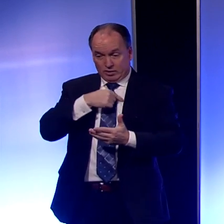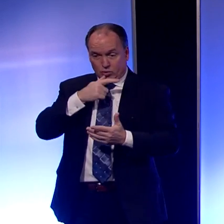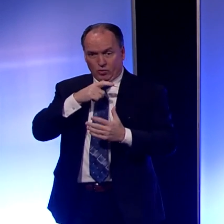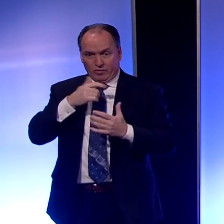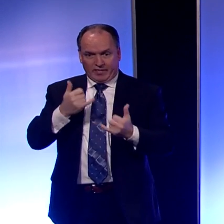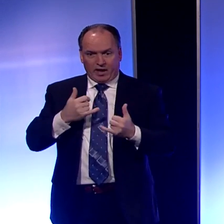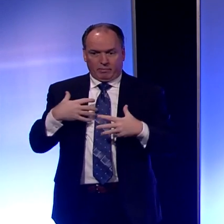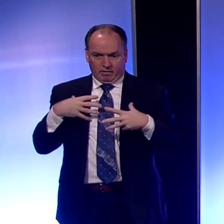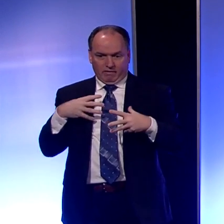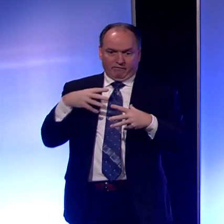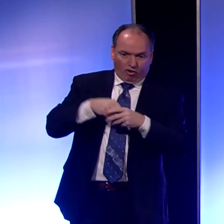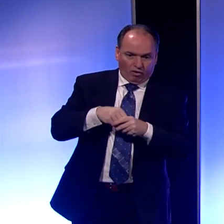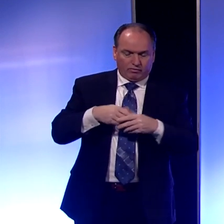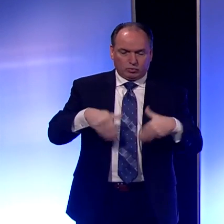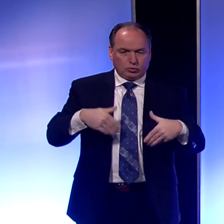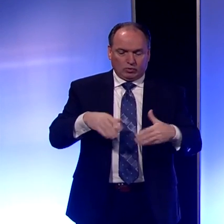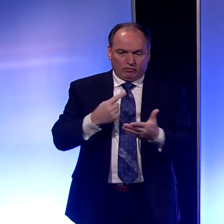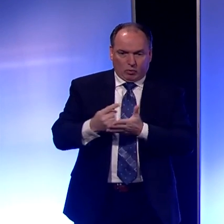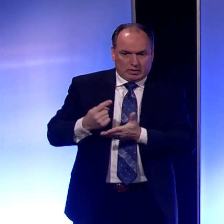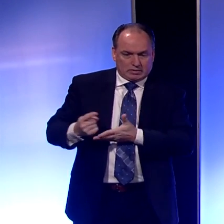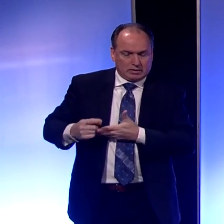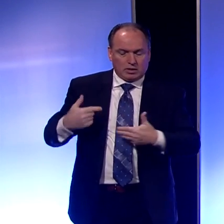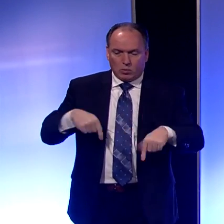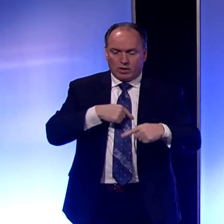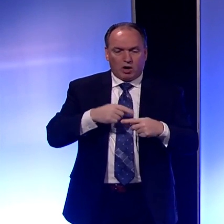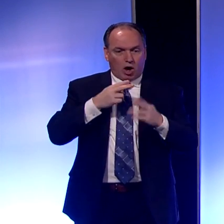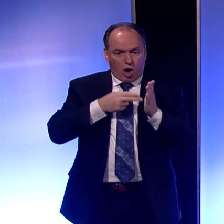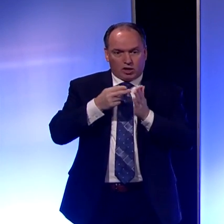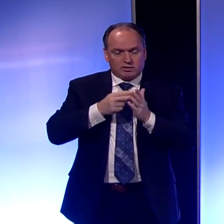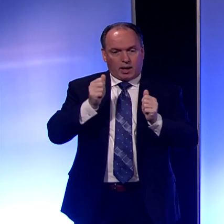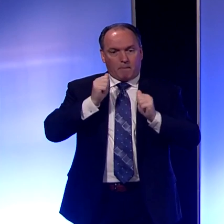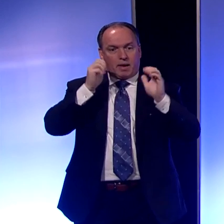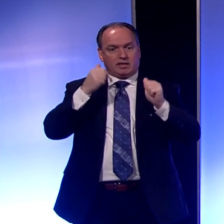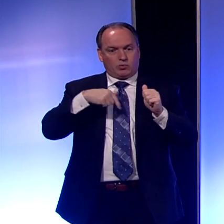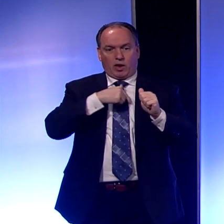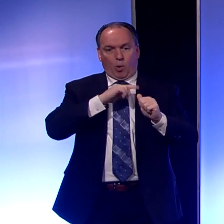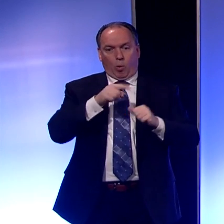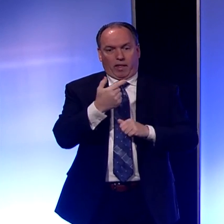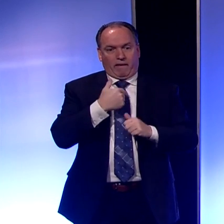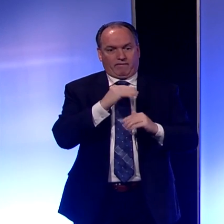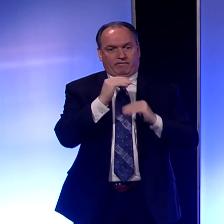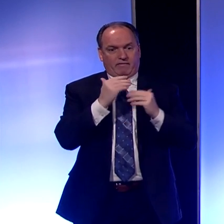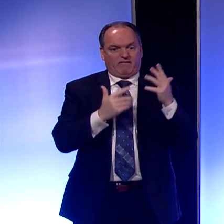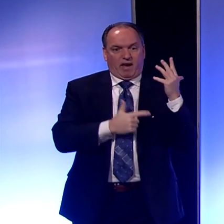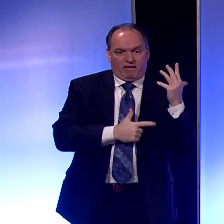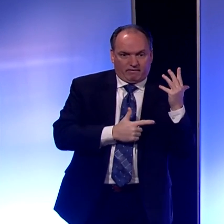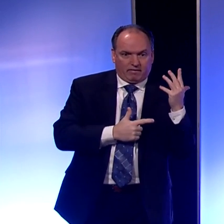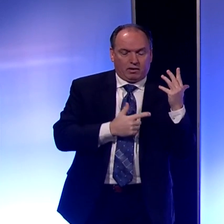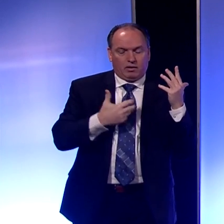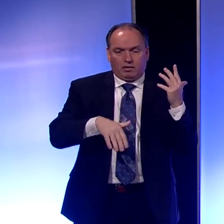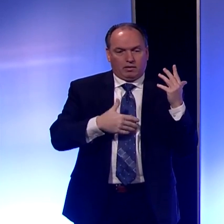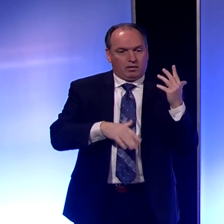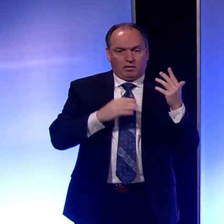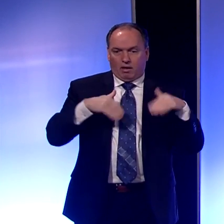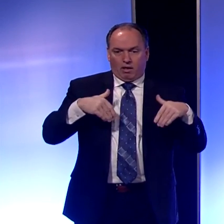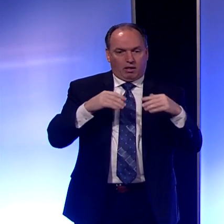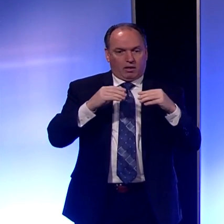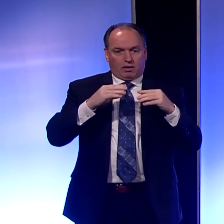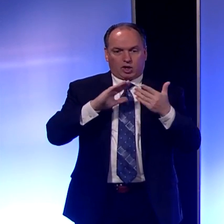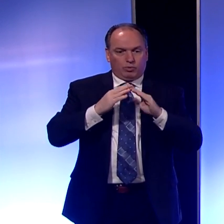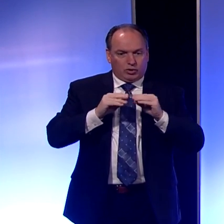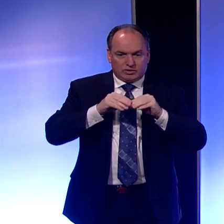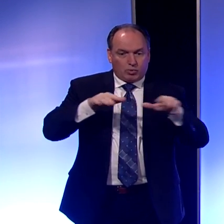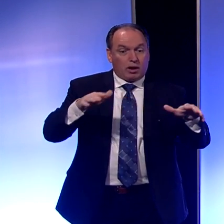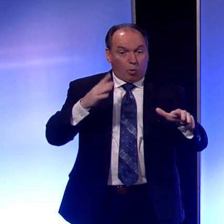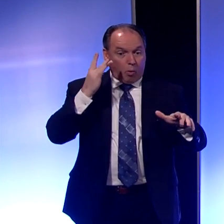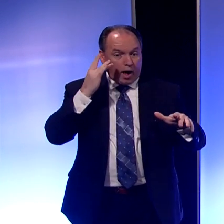for a few weeks, we are honestly kind of amazed that we only have five cases and we haven't seen community spread. And I think that is